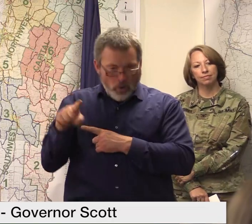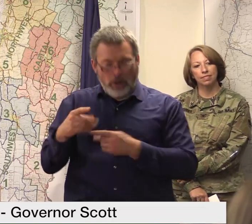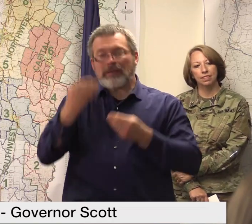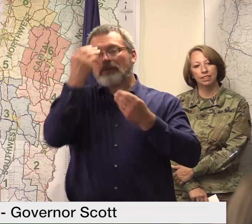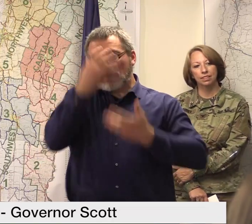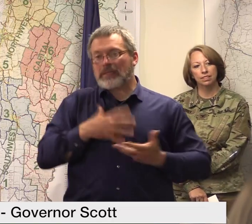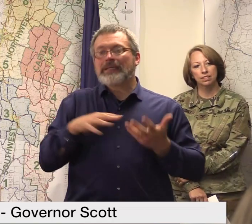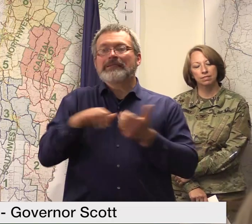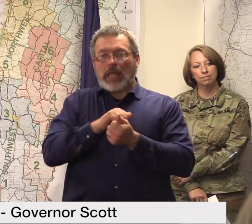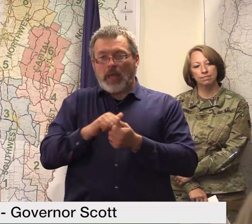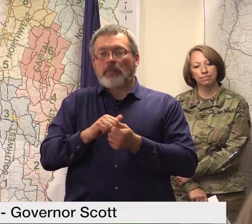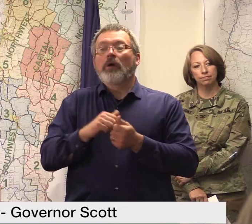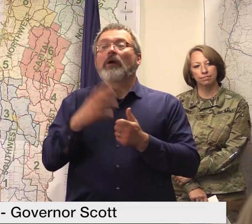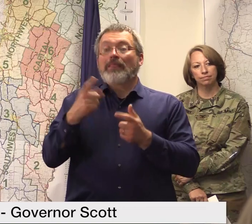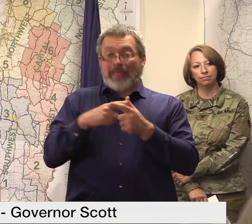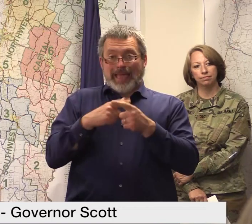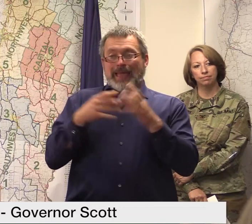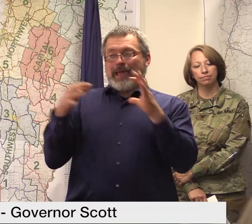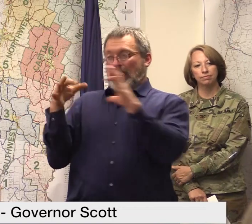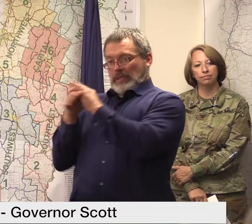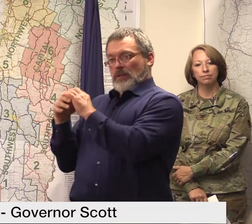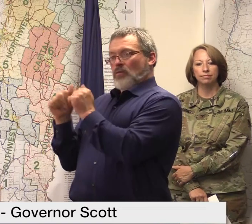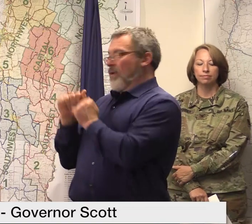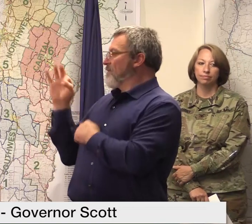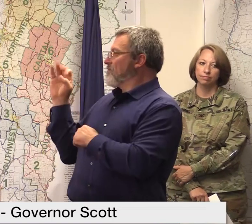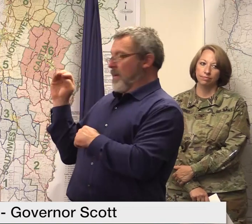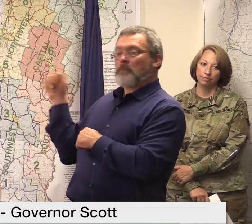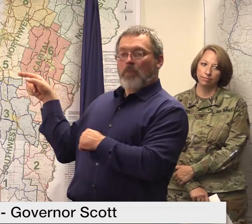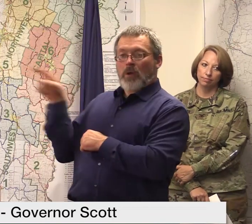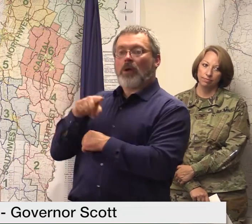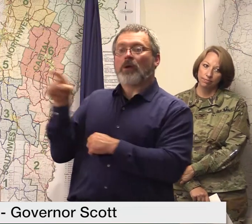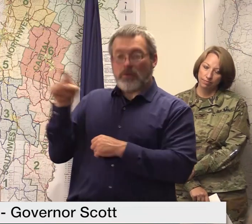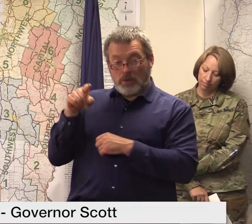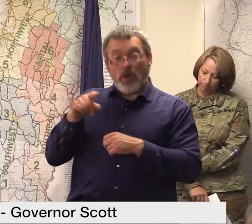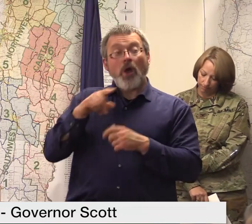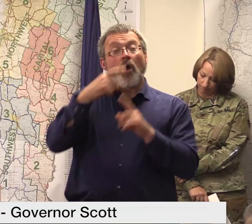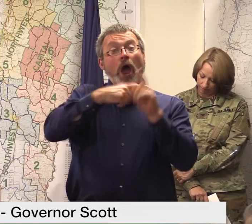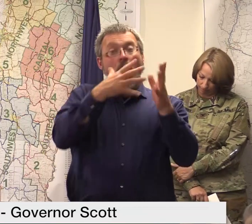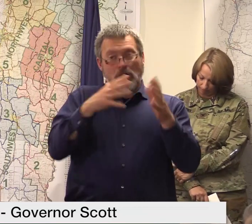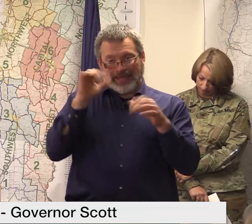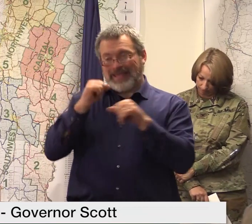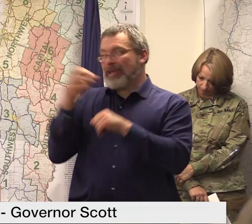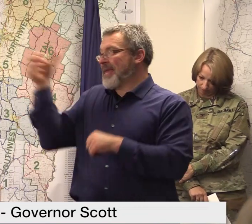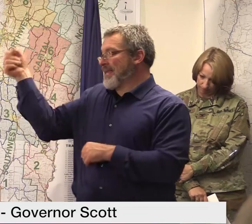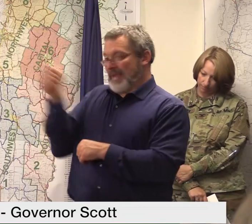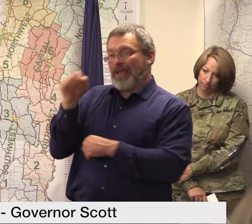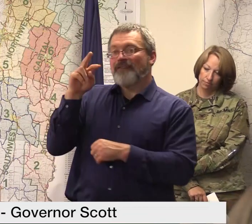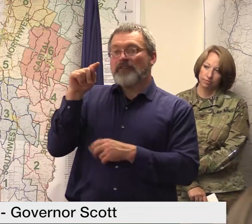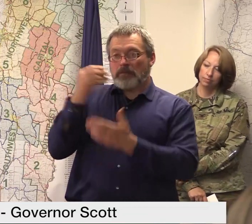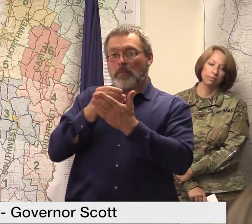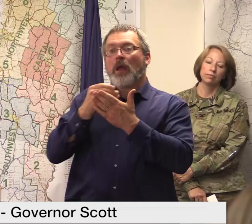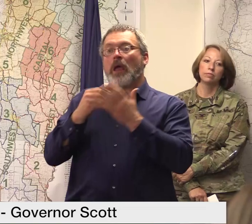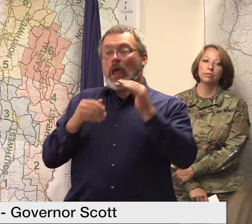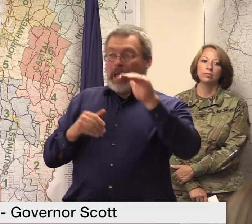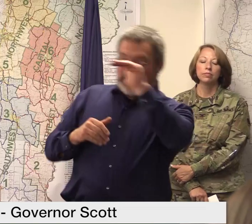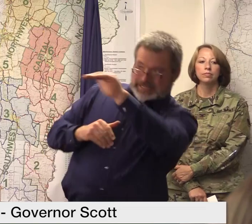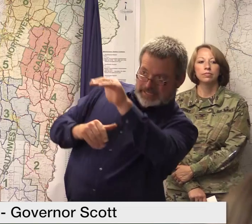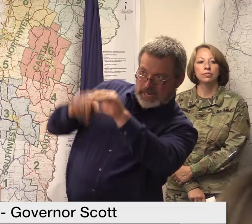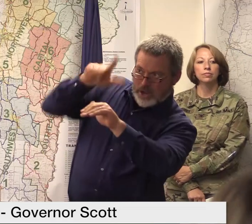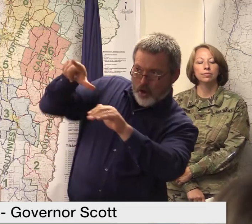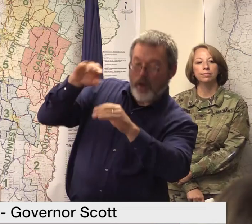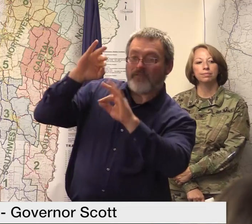renters are eligible for fema assistance their landlords to repair the property are eligible for sba loans